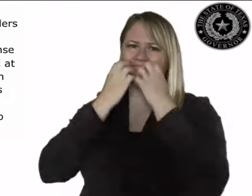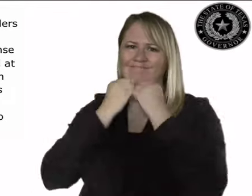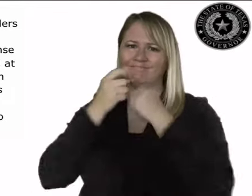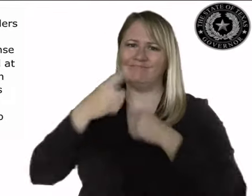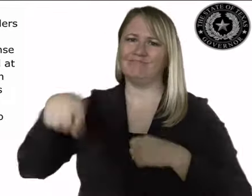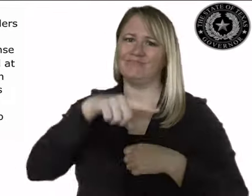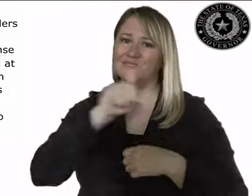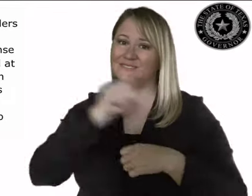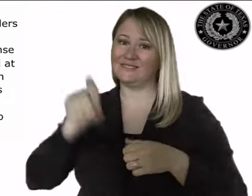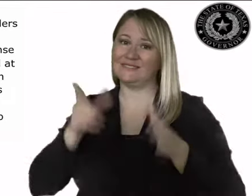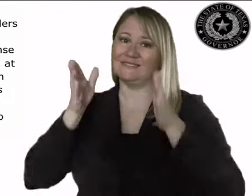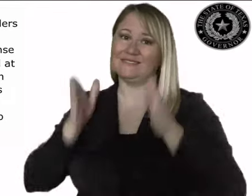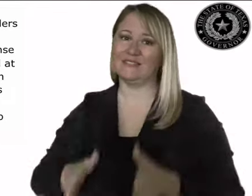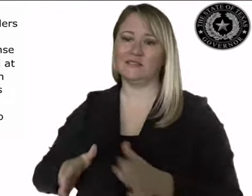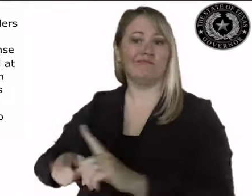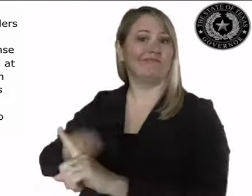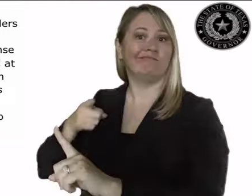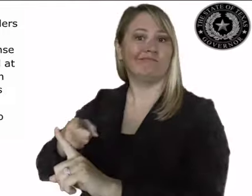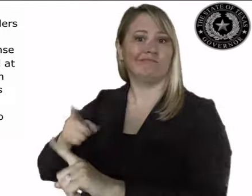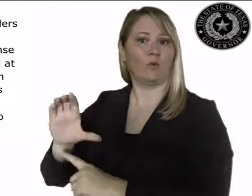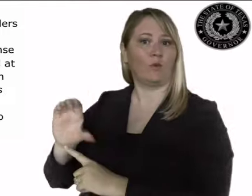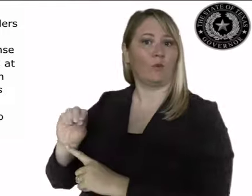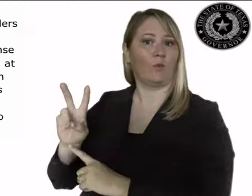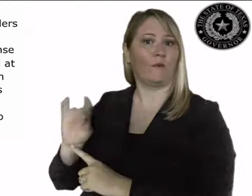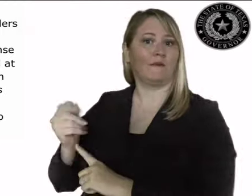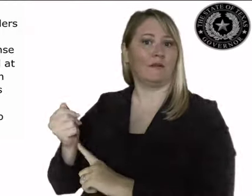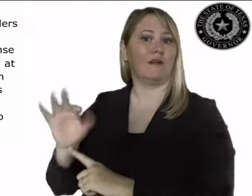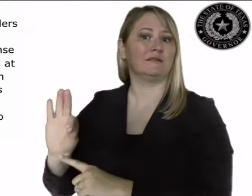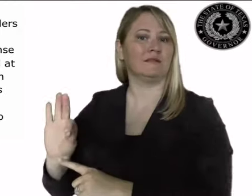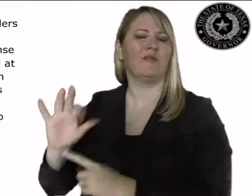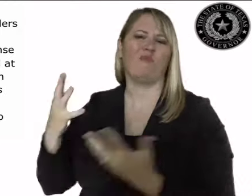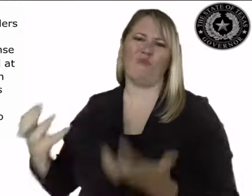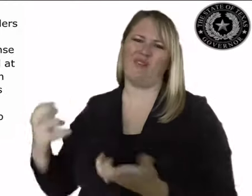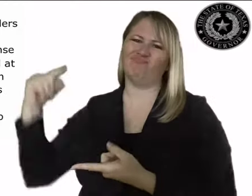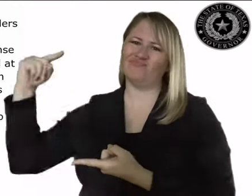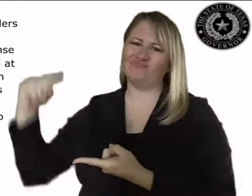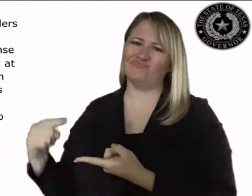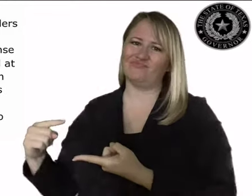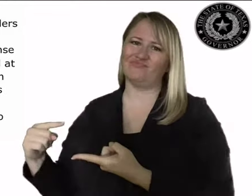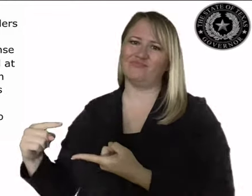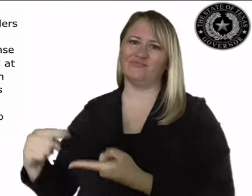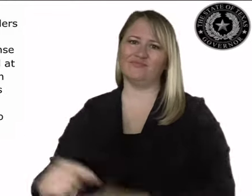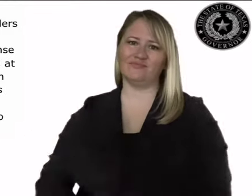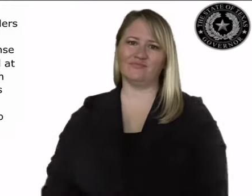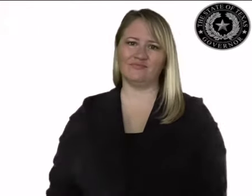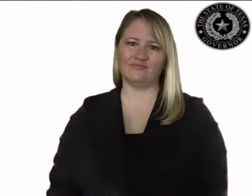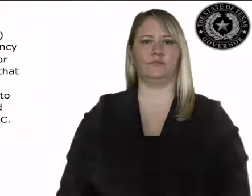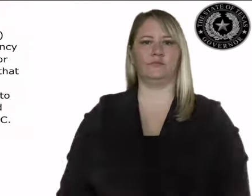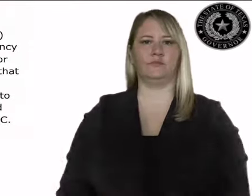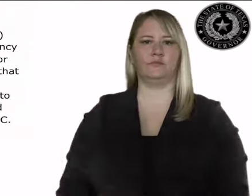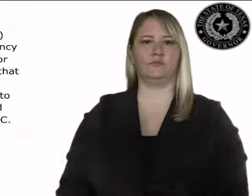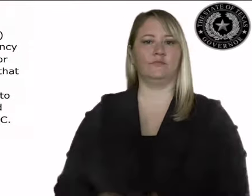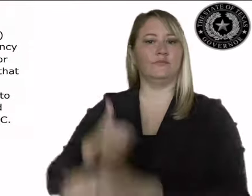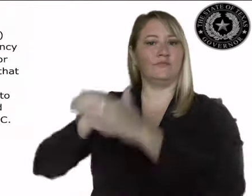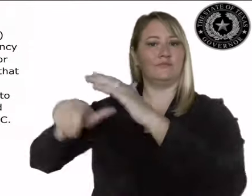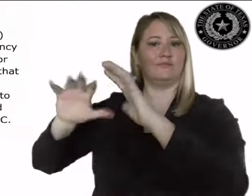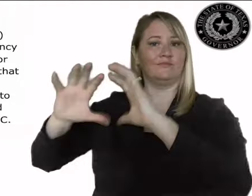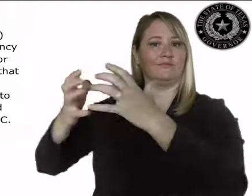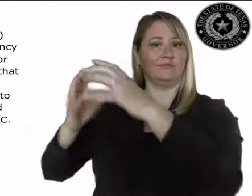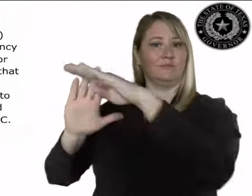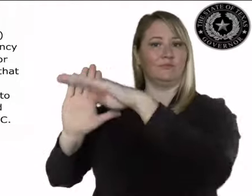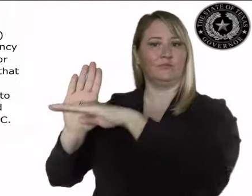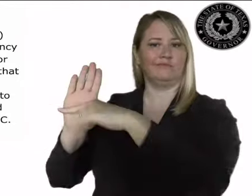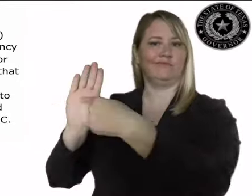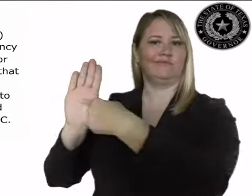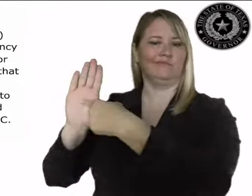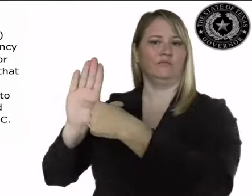at protecting the health and safety of Texans and ensuring an effective response to this disaster, and Whereas, the U